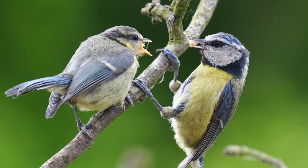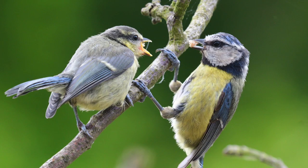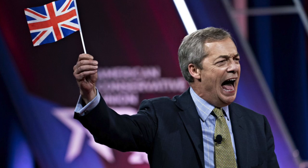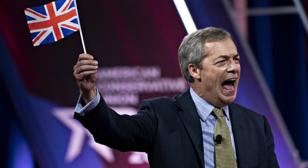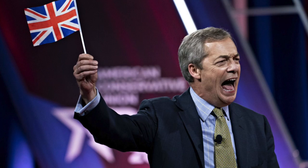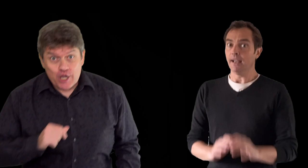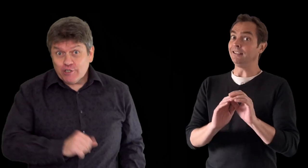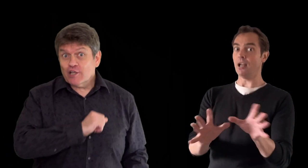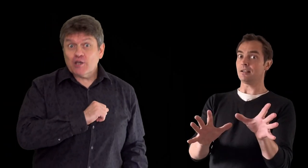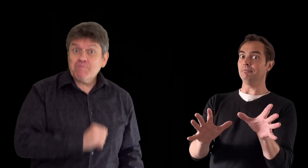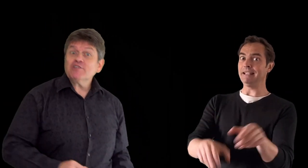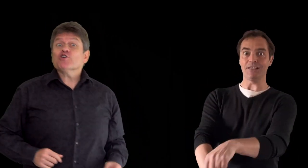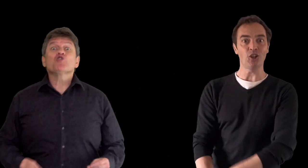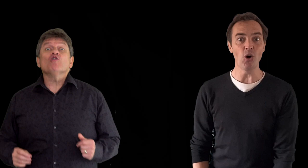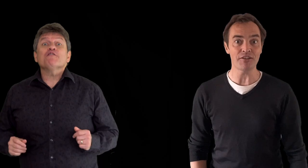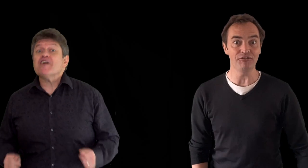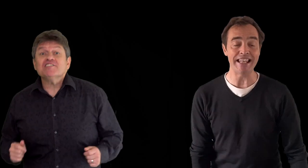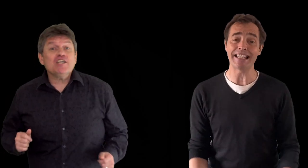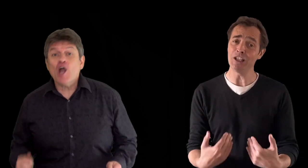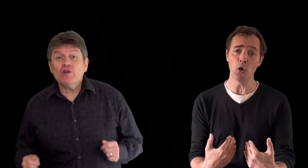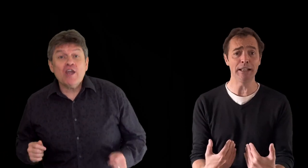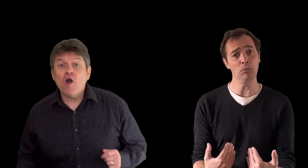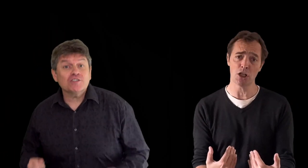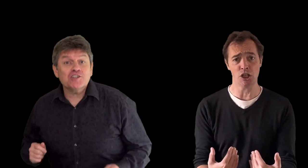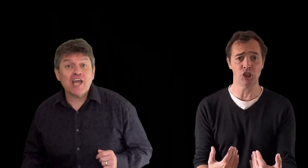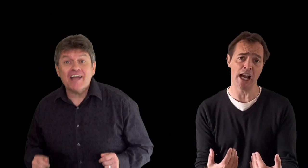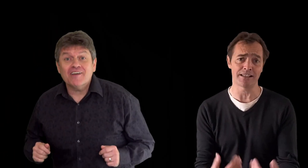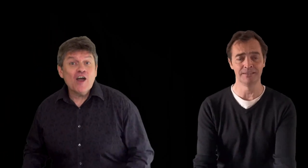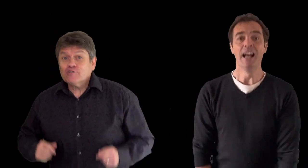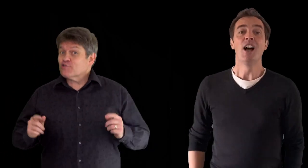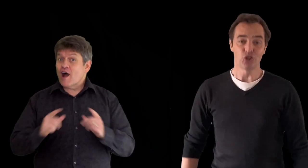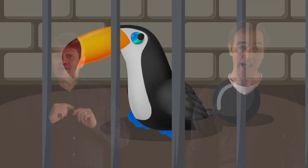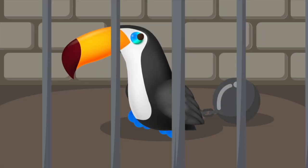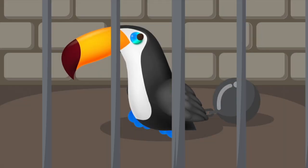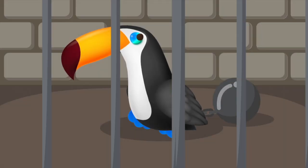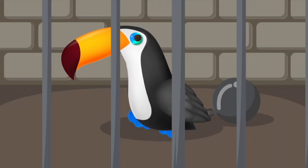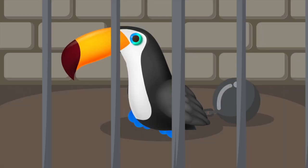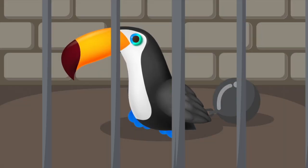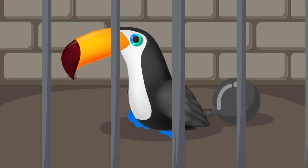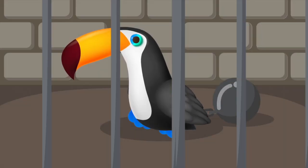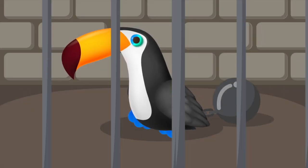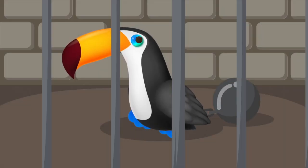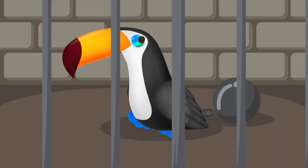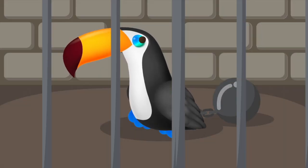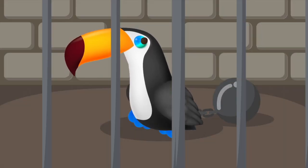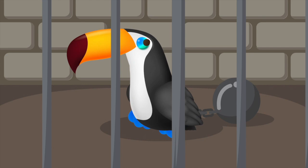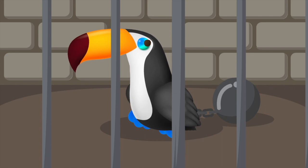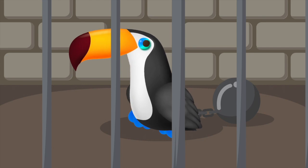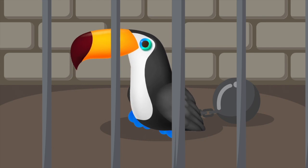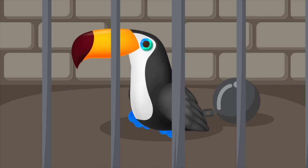and twat He doesn't mean to cause offence, he only wants to chat Try not to be triggered by his linguistic assault